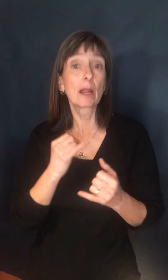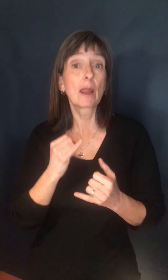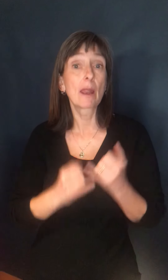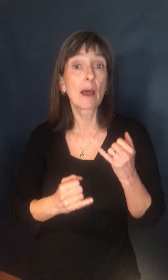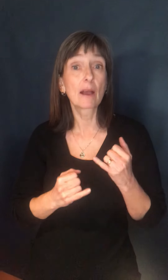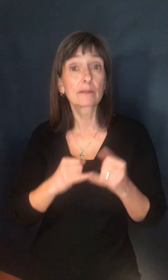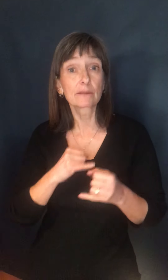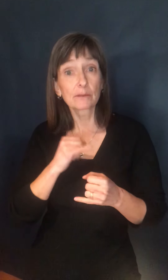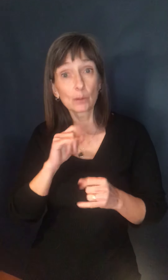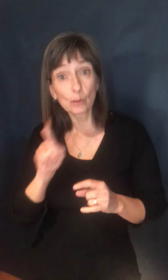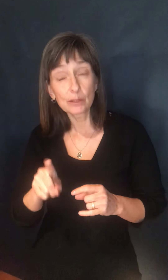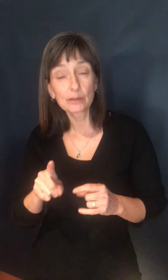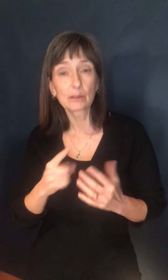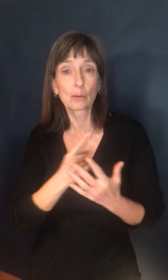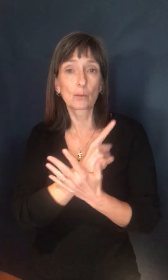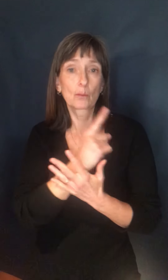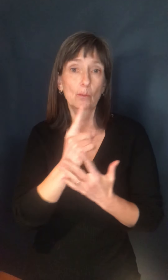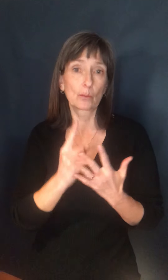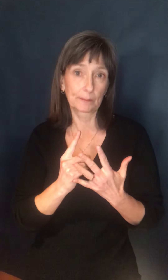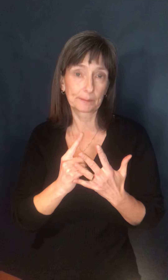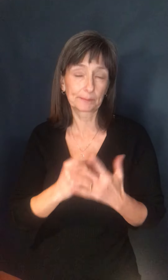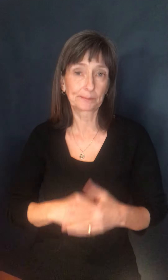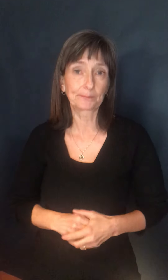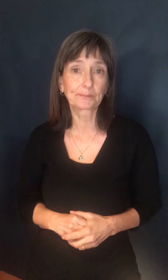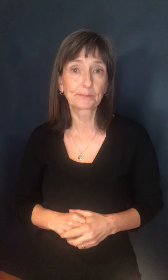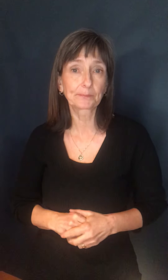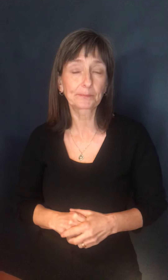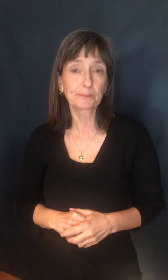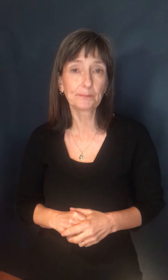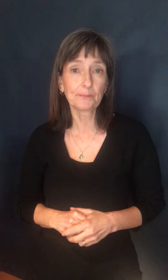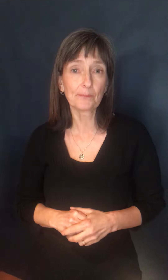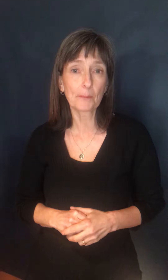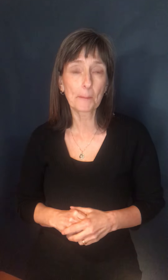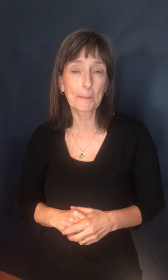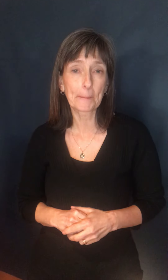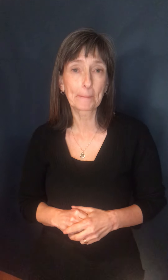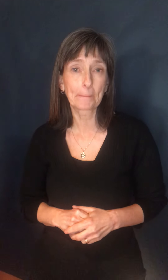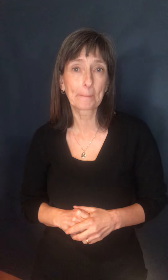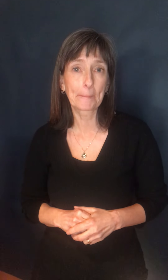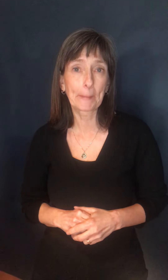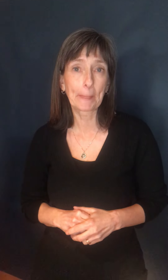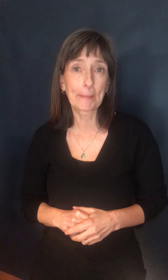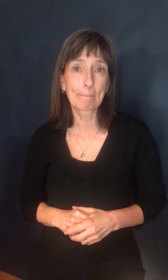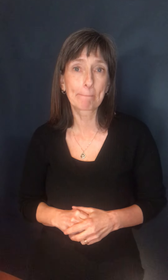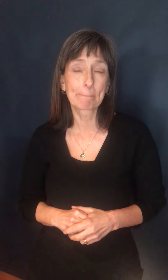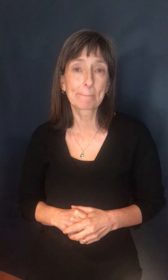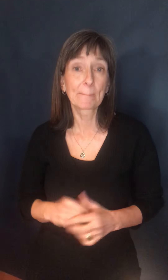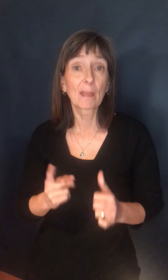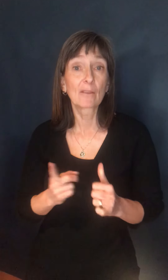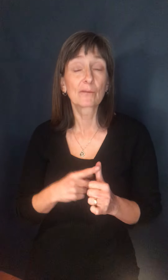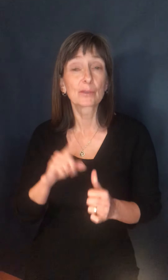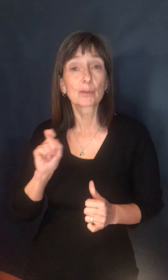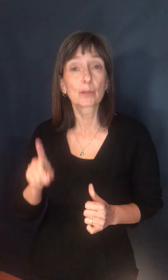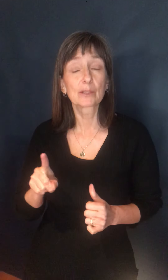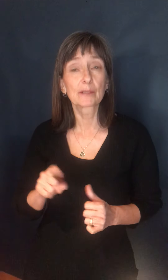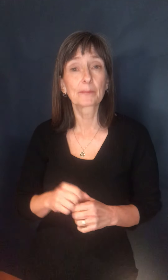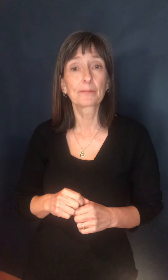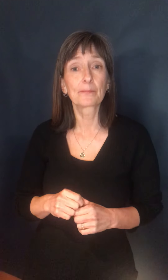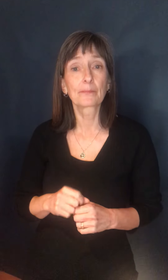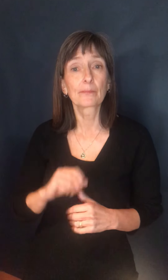one follow-up per round. Following this, I'll ask each reporter if they have one final question. Our first questions are from Elizabeth Witten with All Newfoundland,